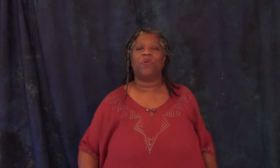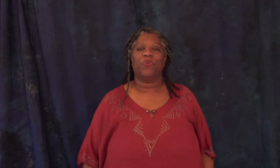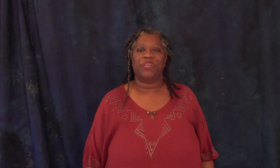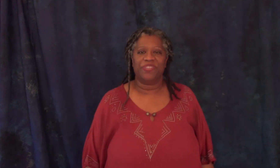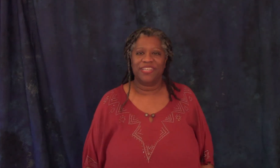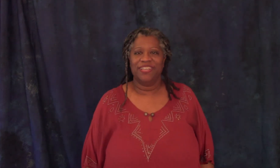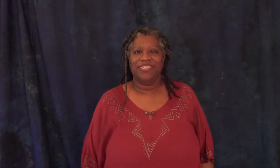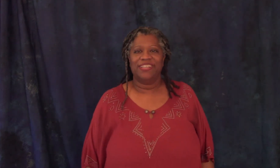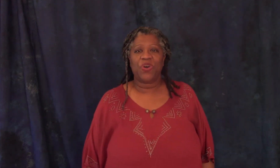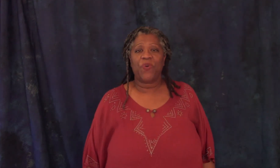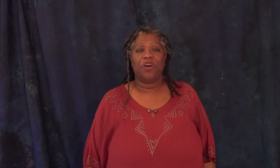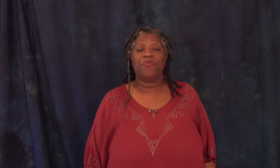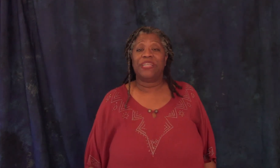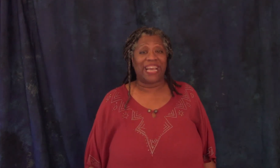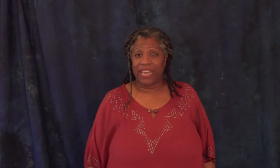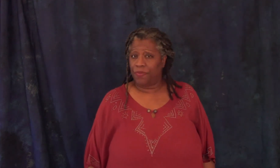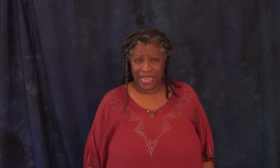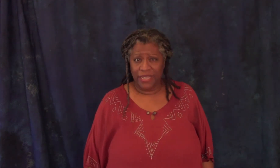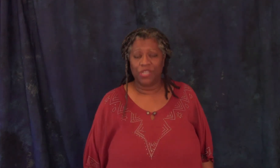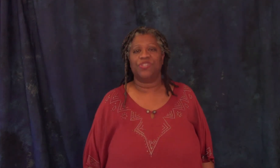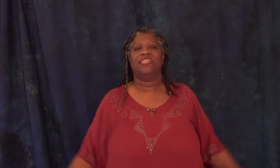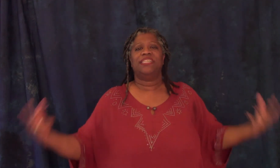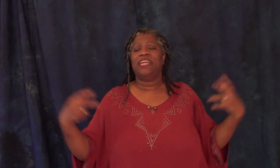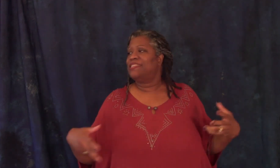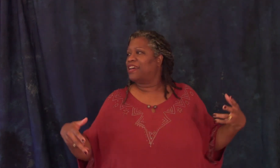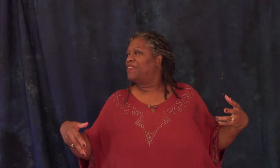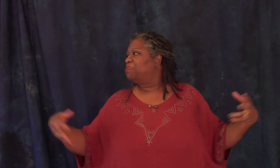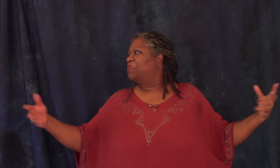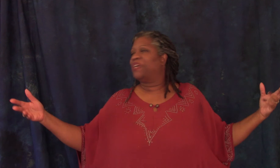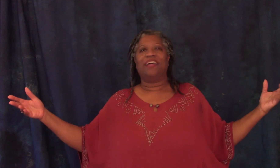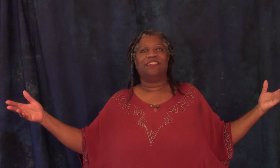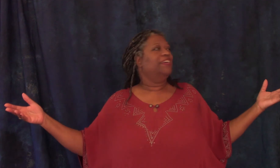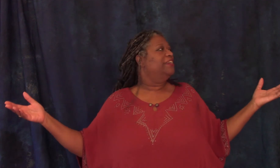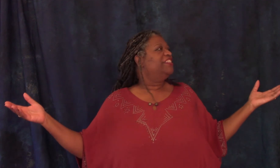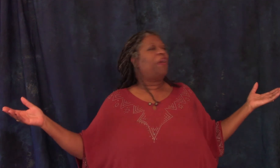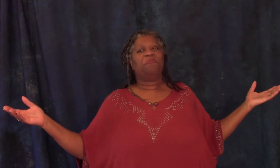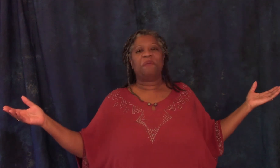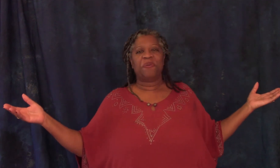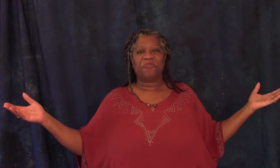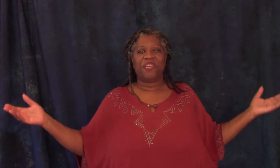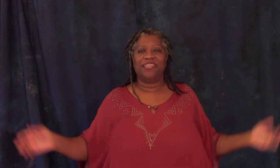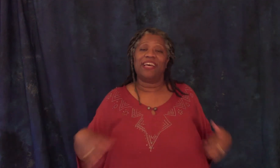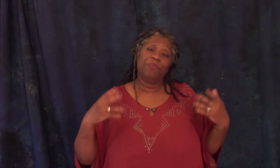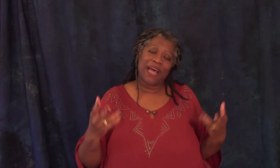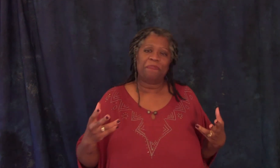the windows so for a decade for 10 years he stayed inside of his beautiful castle surrounded by beautiful things and he was happy